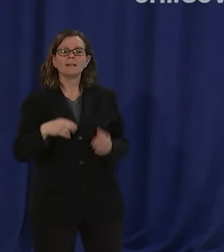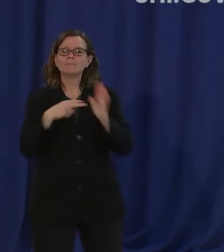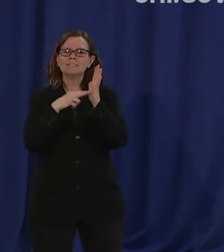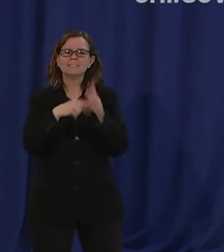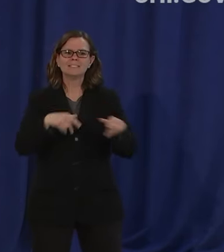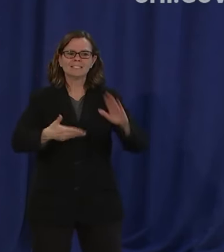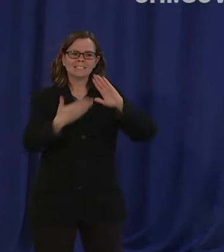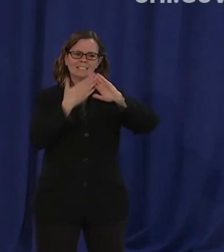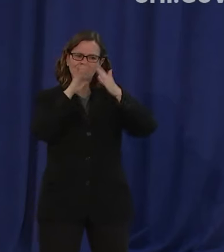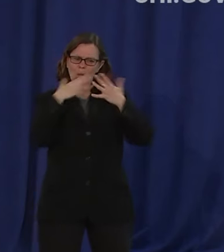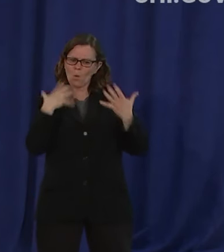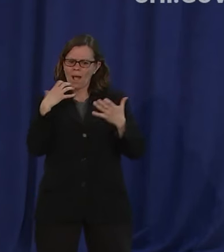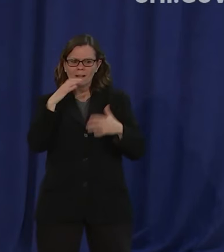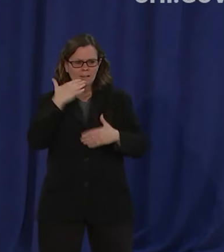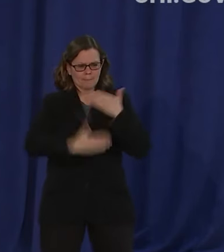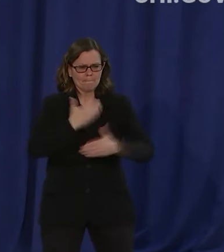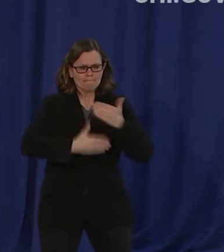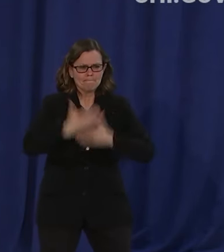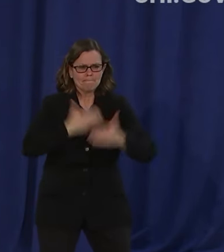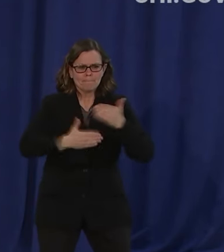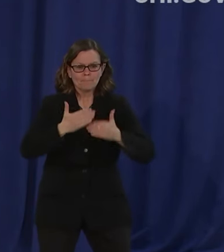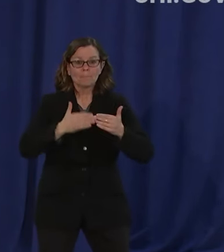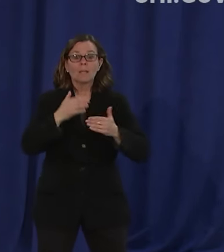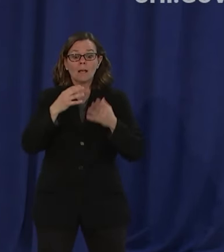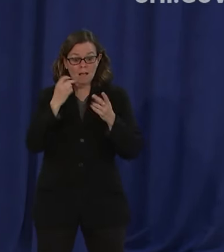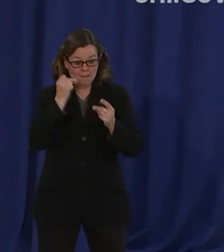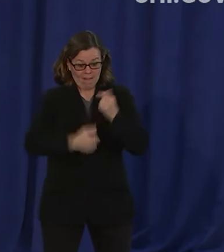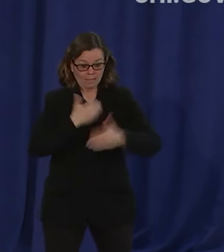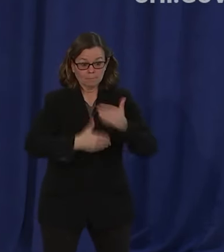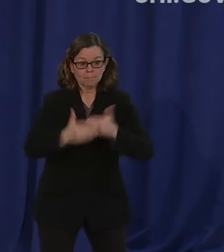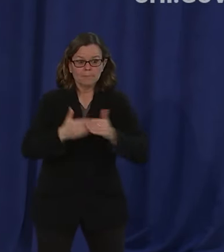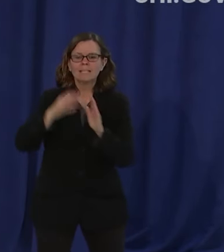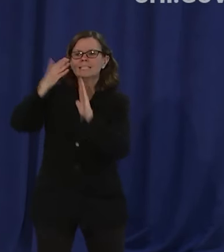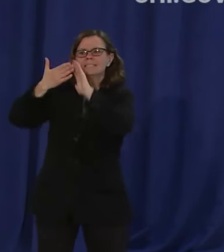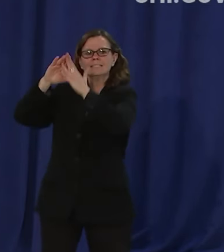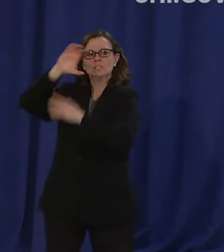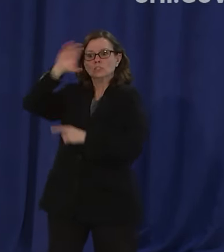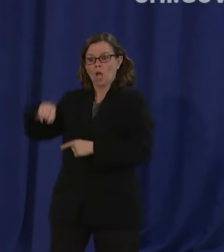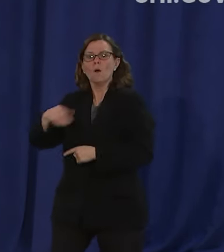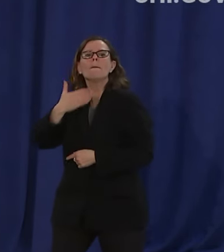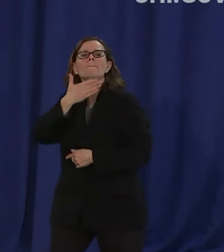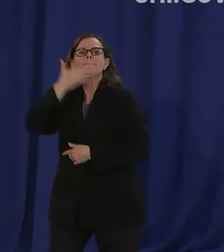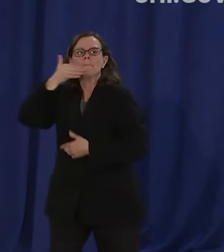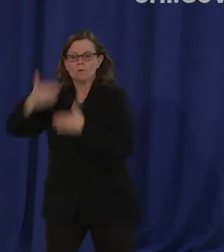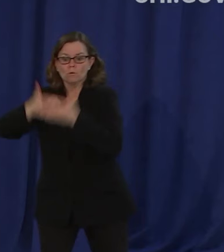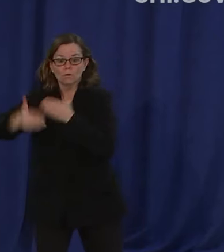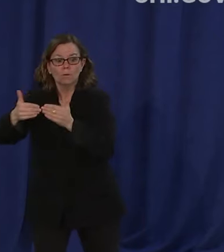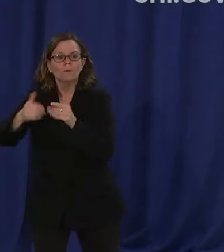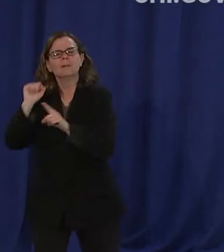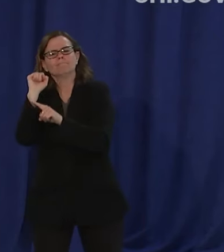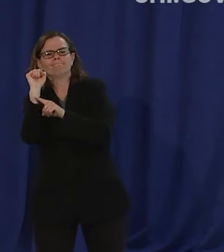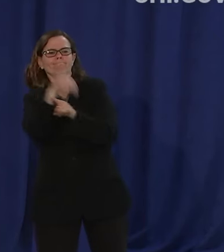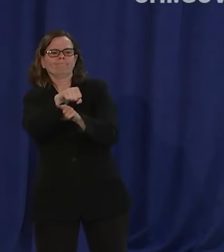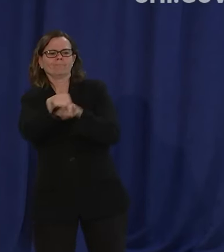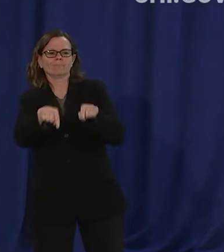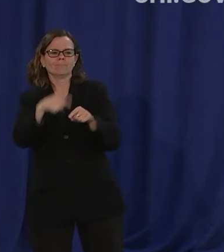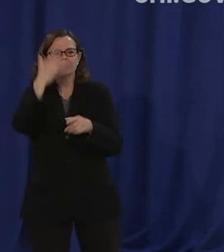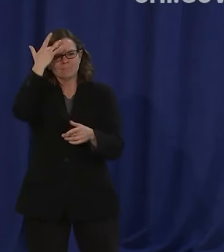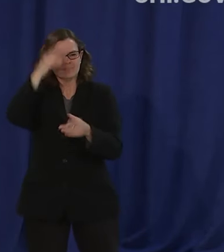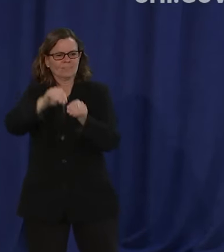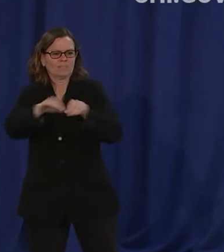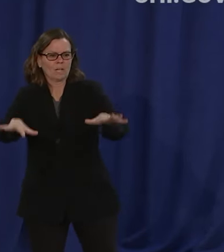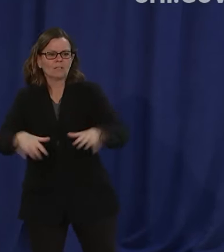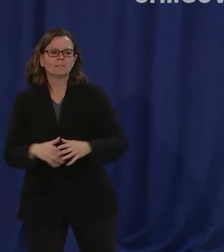to move forward on this pandemic and as I said some see this as a moment to grandstand others understand the